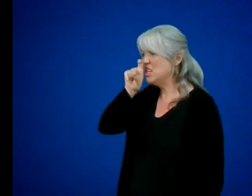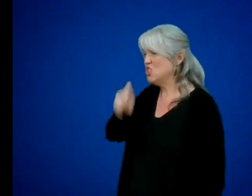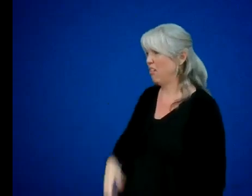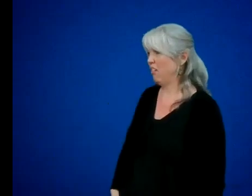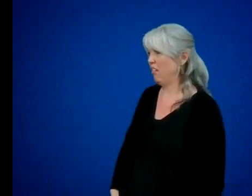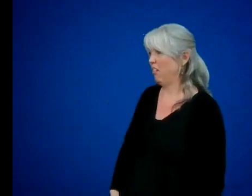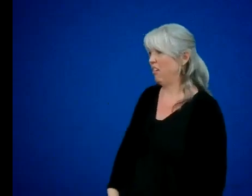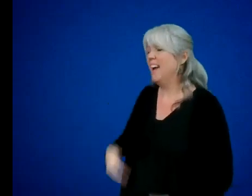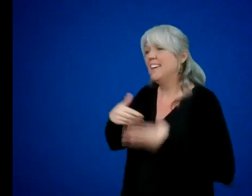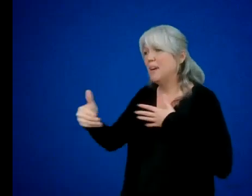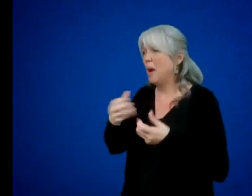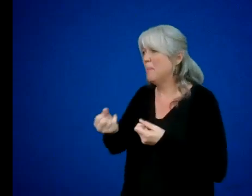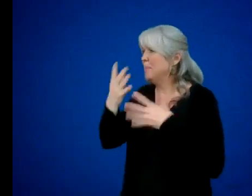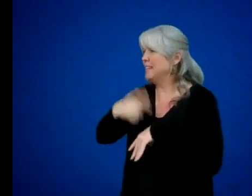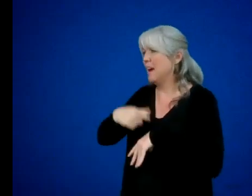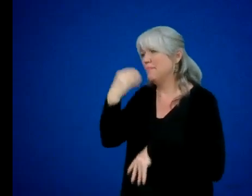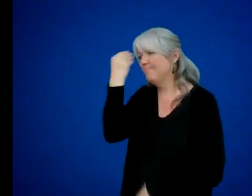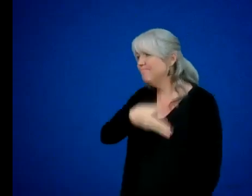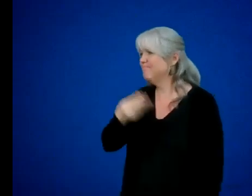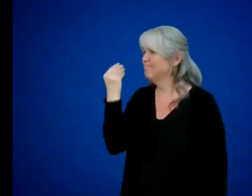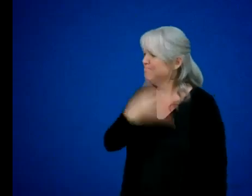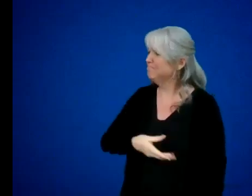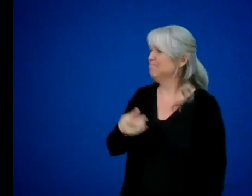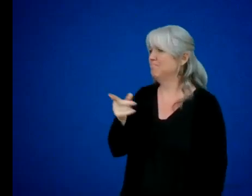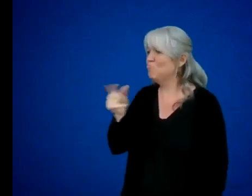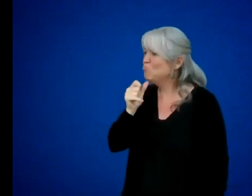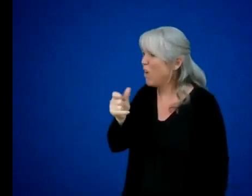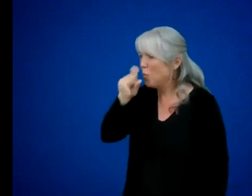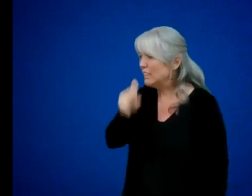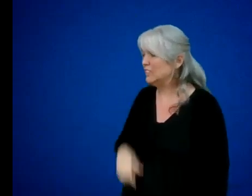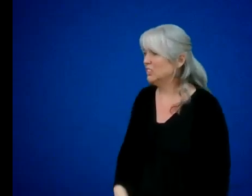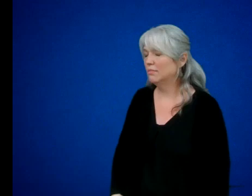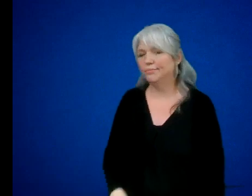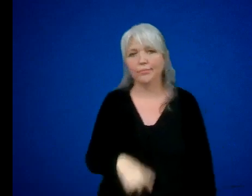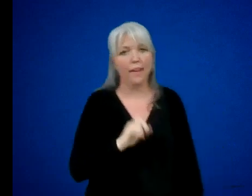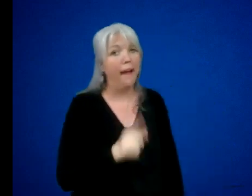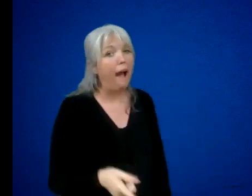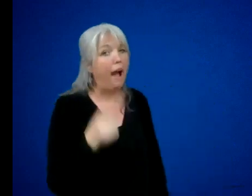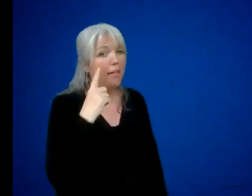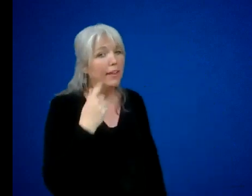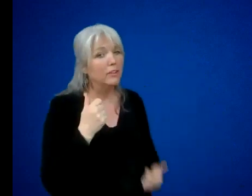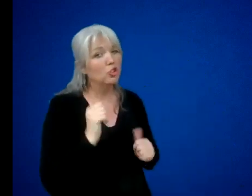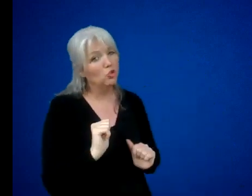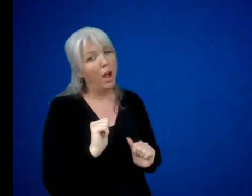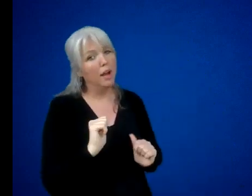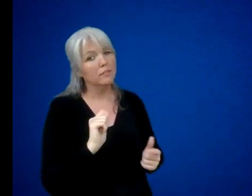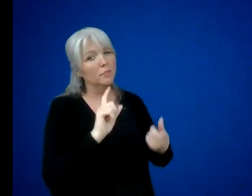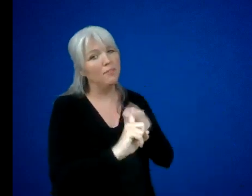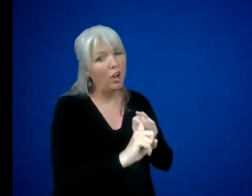doesn't matter how many times I tell them you're not. I think they are just trying to make friends with you in